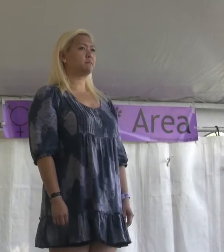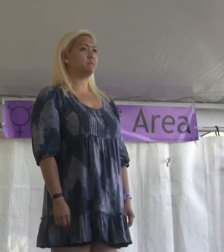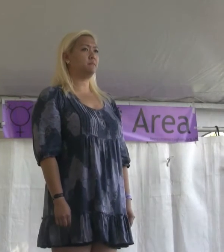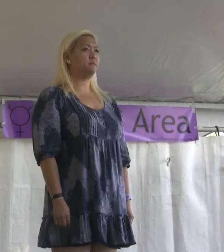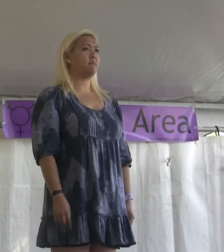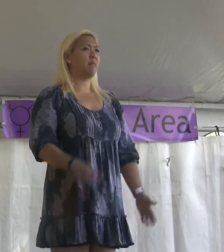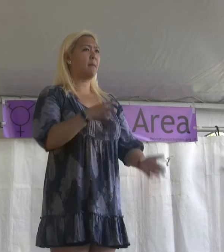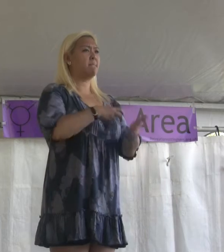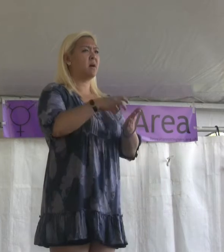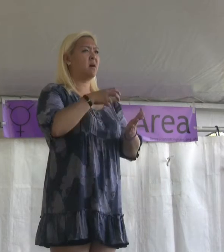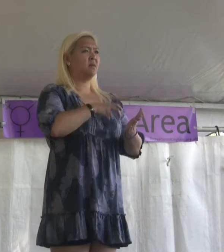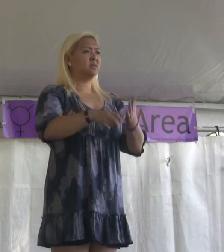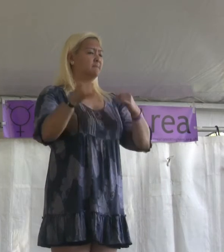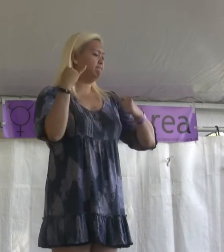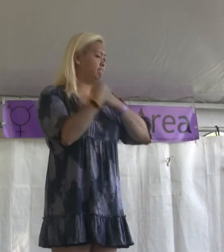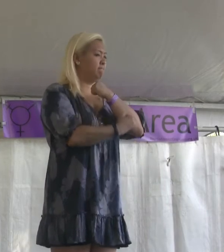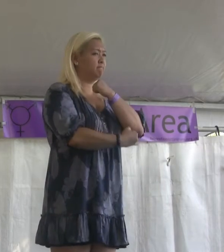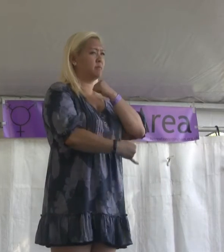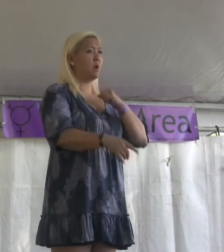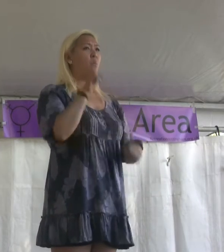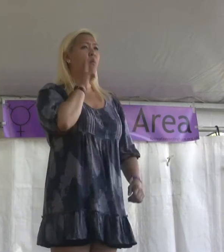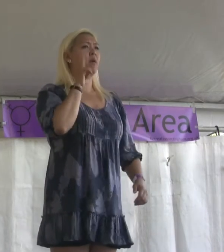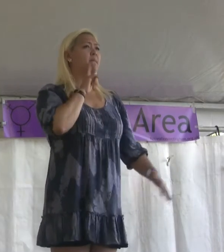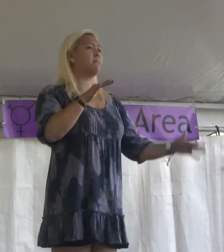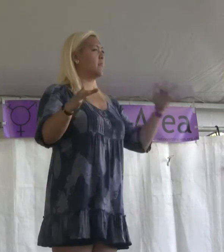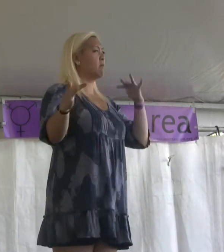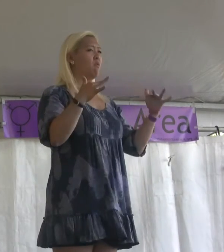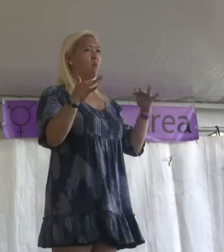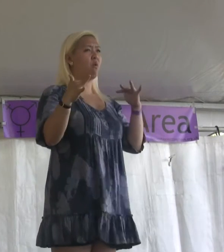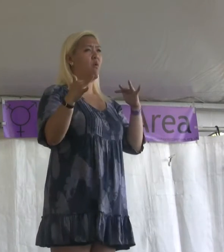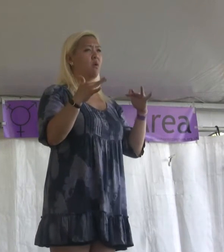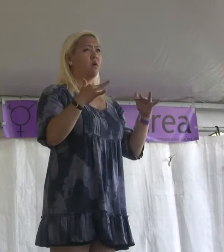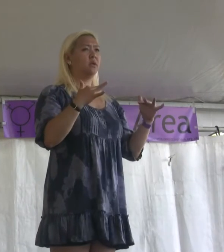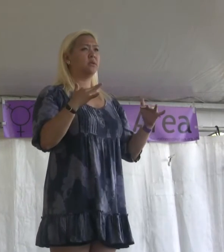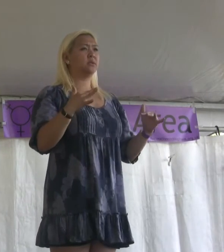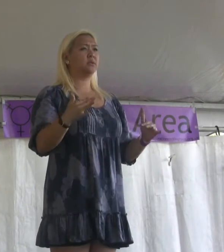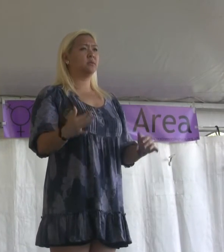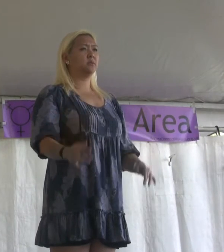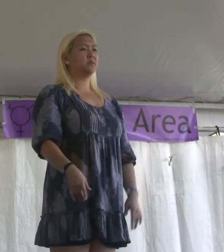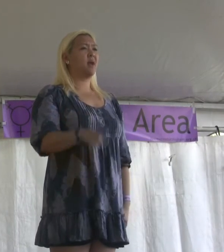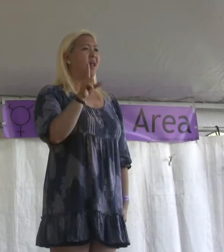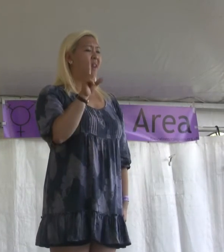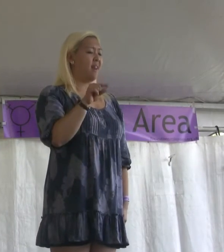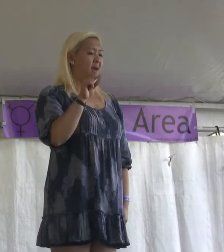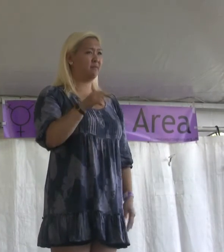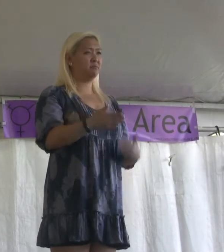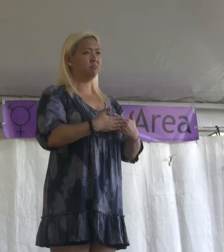Marching victims, women of war Let them walk off in scale